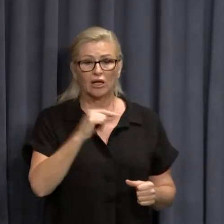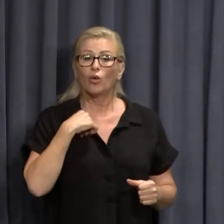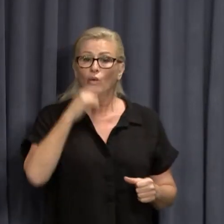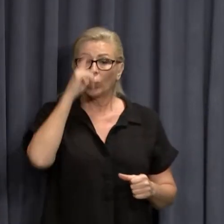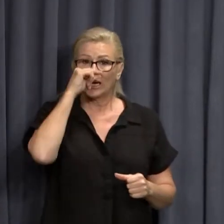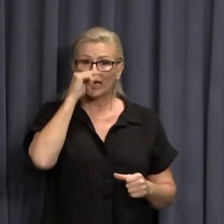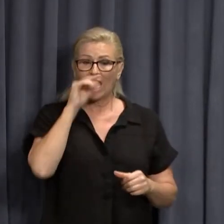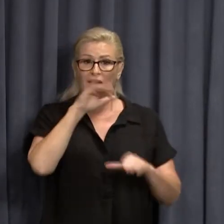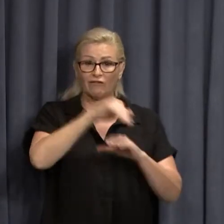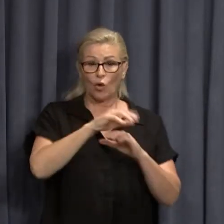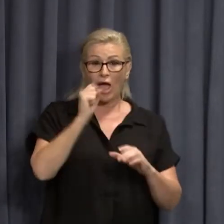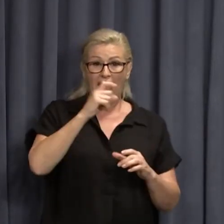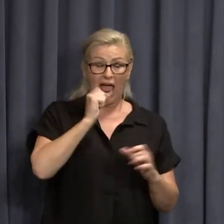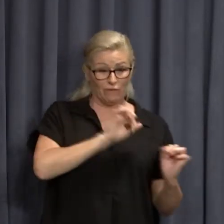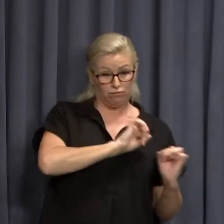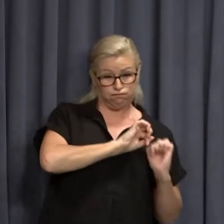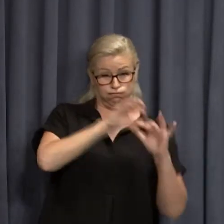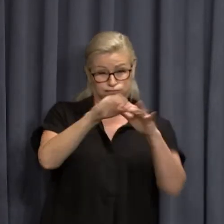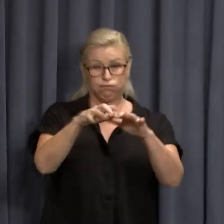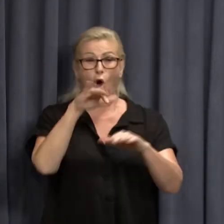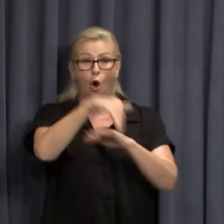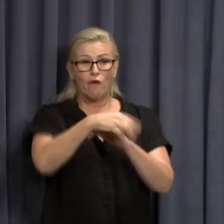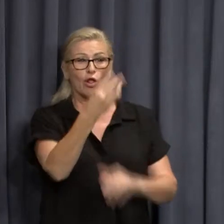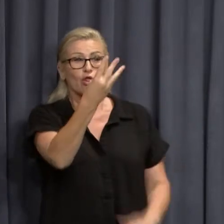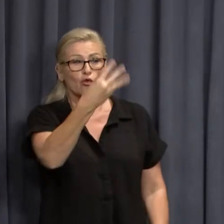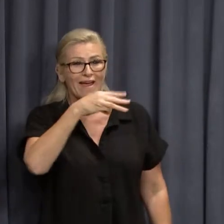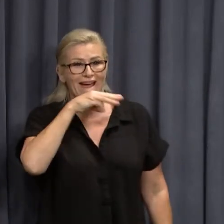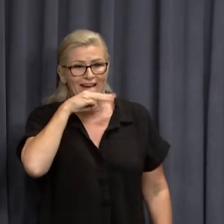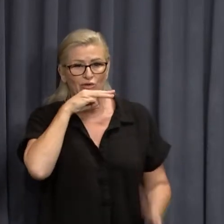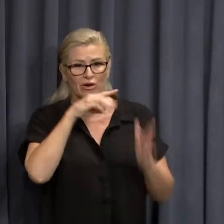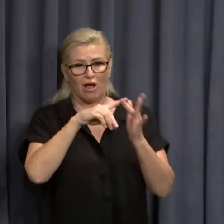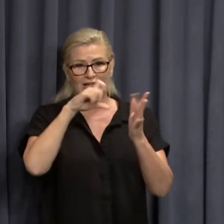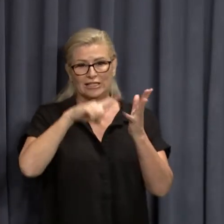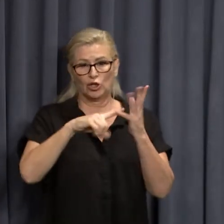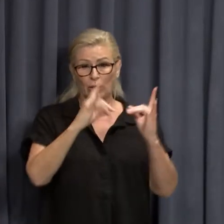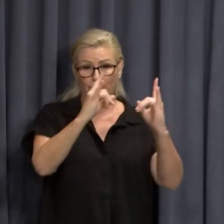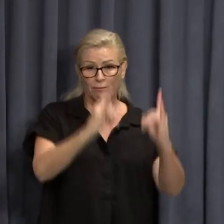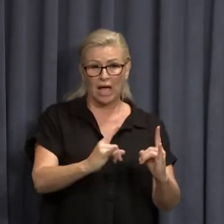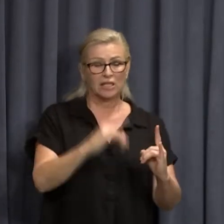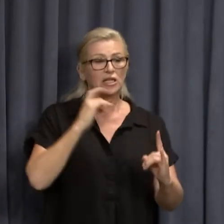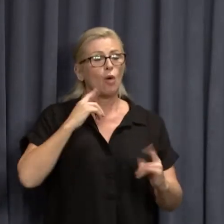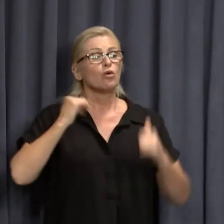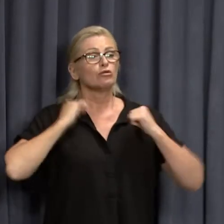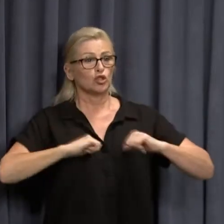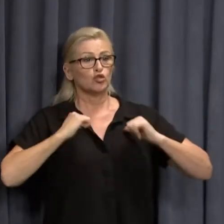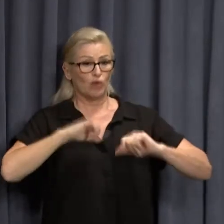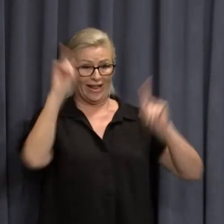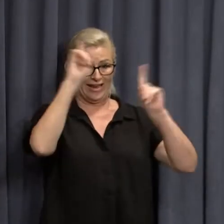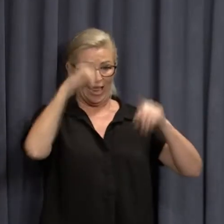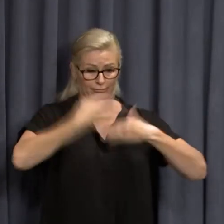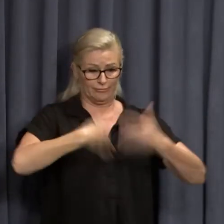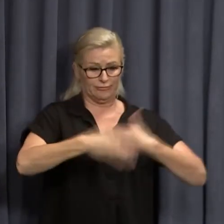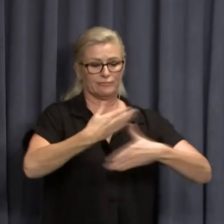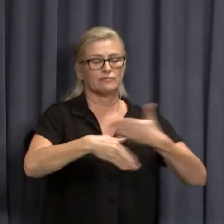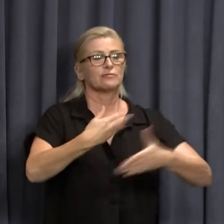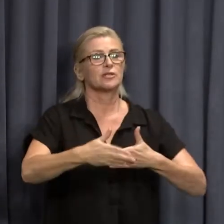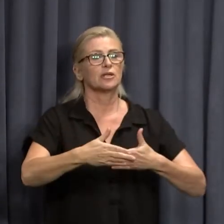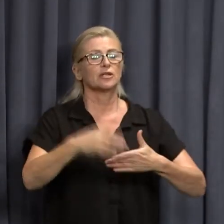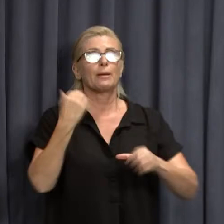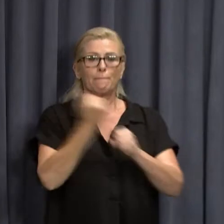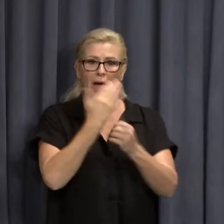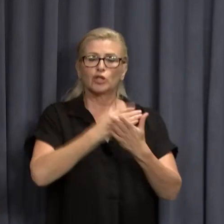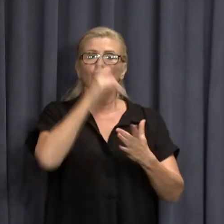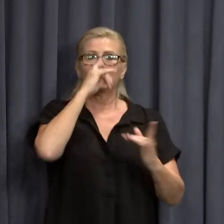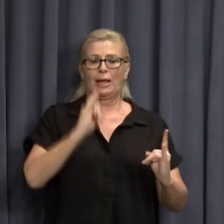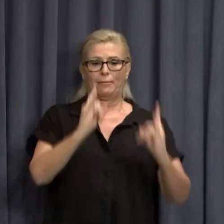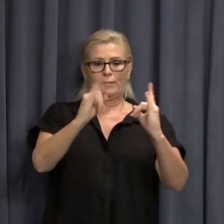to surge to over 300 ICU beds and we'll be training staff probably rapidly to ensure that they can actually support